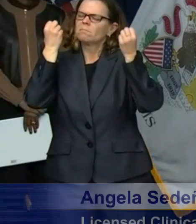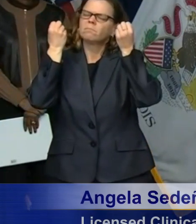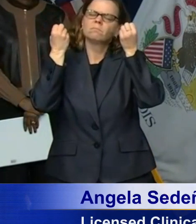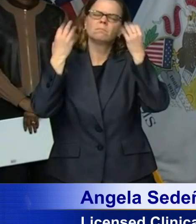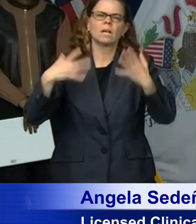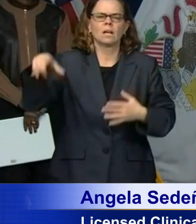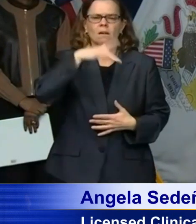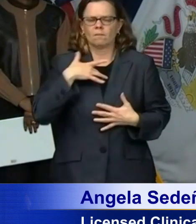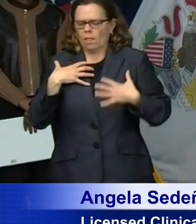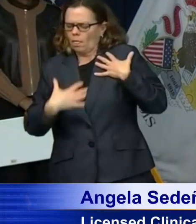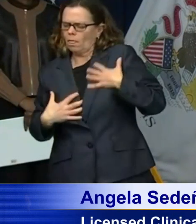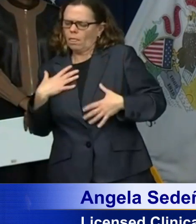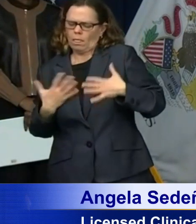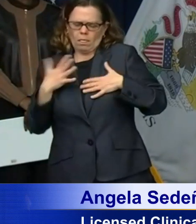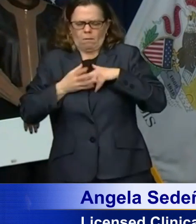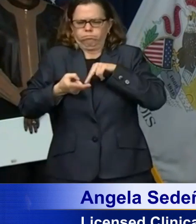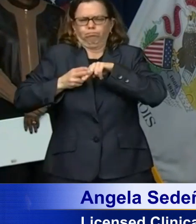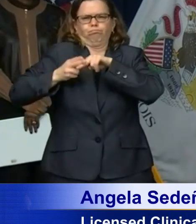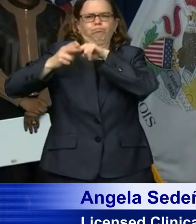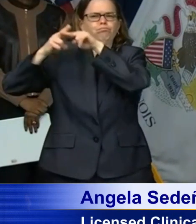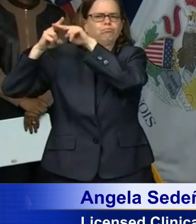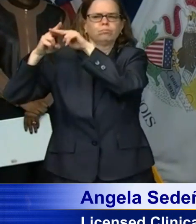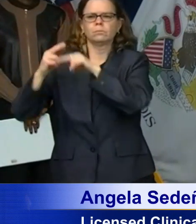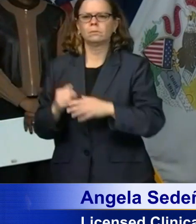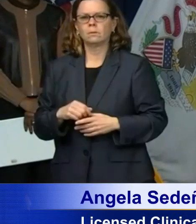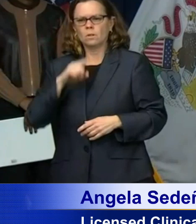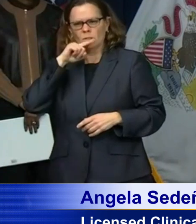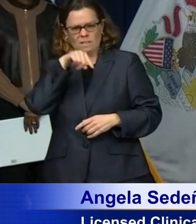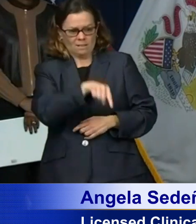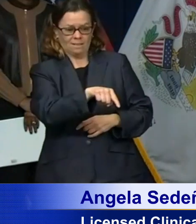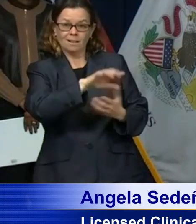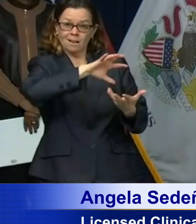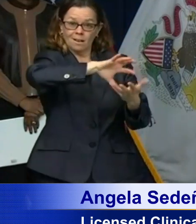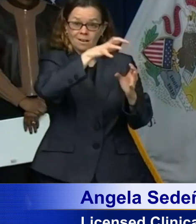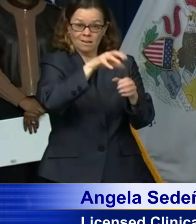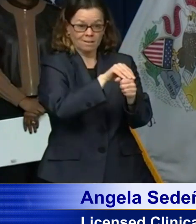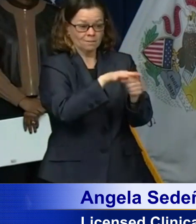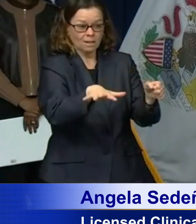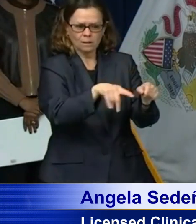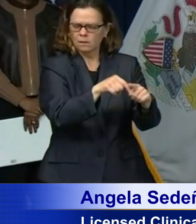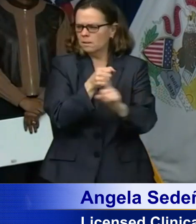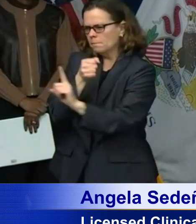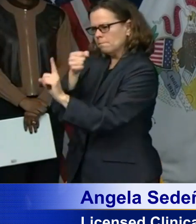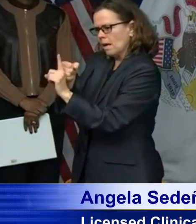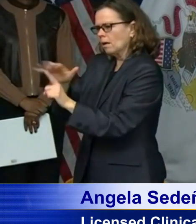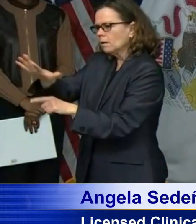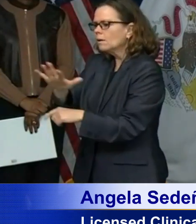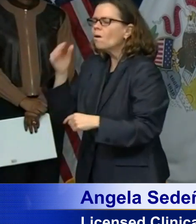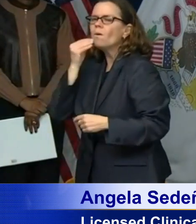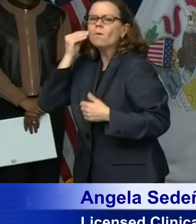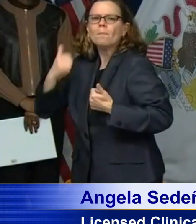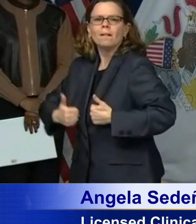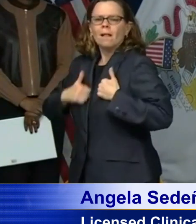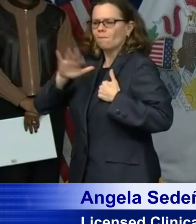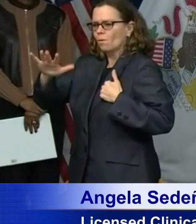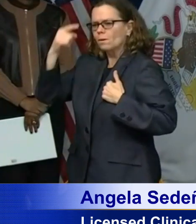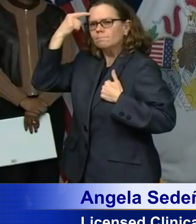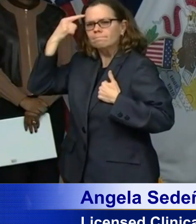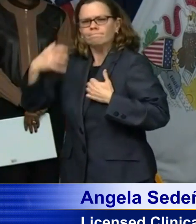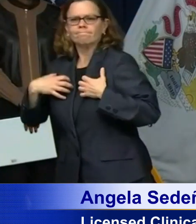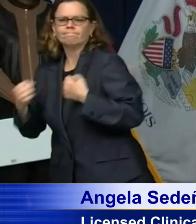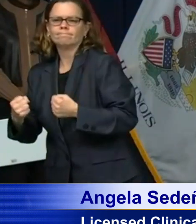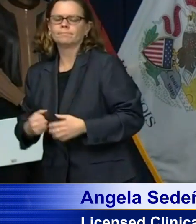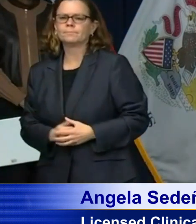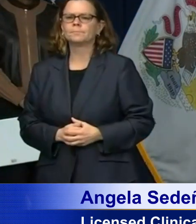impacting the mental health of everyone for some however the uncertainty and helplessness may remind them of